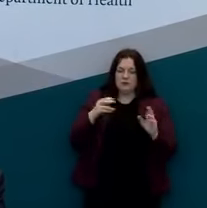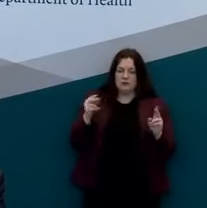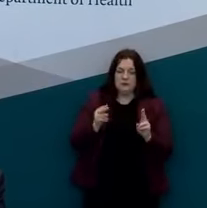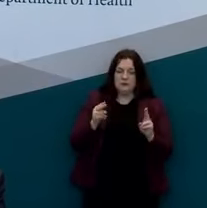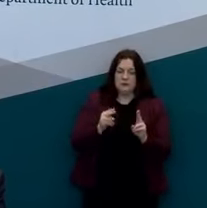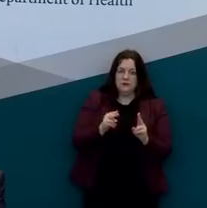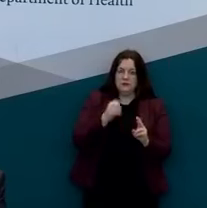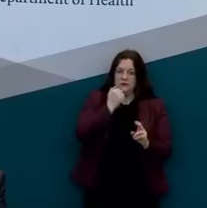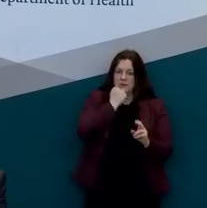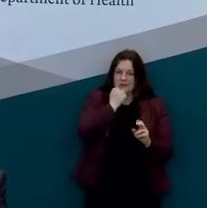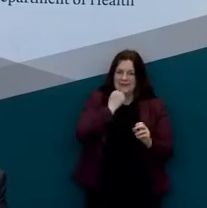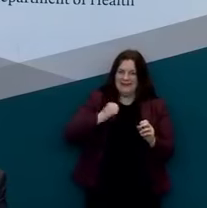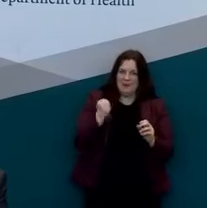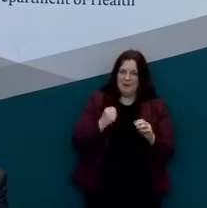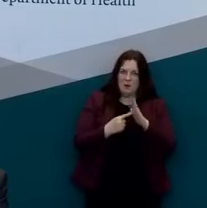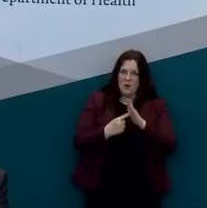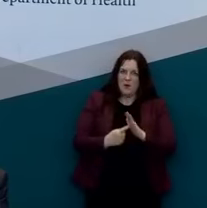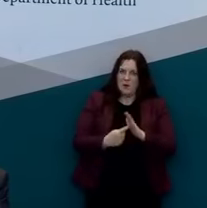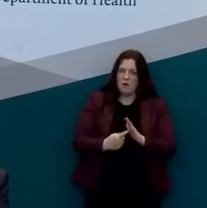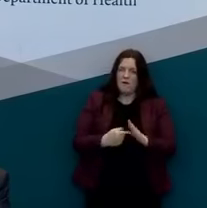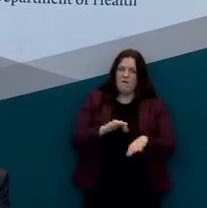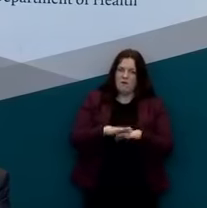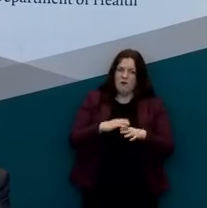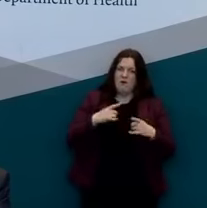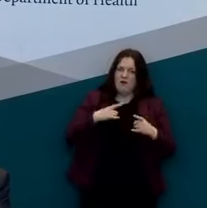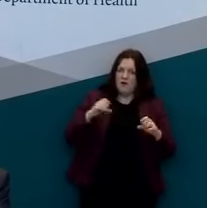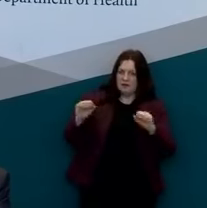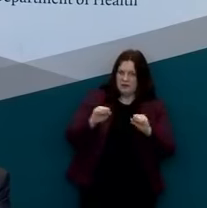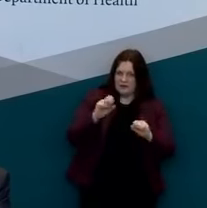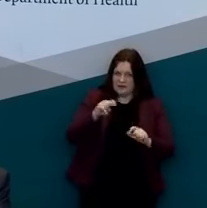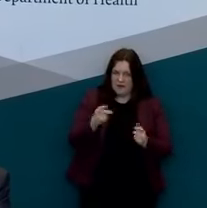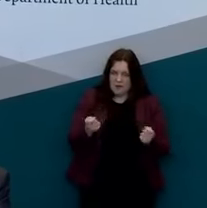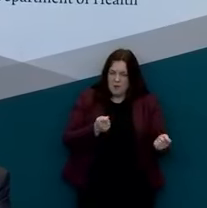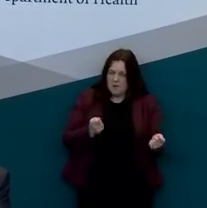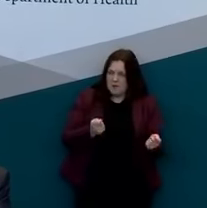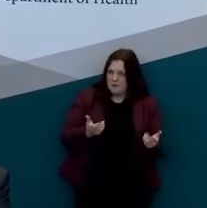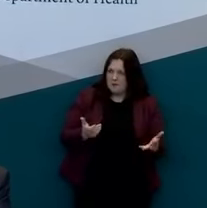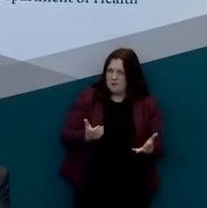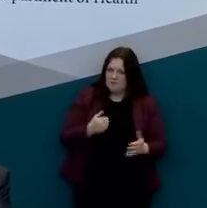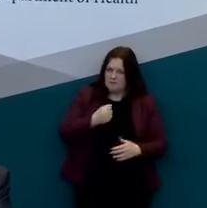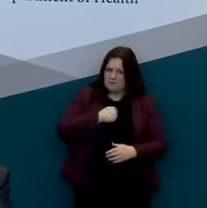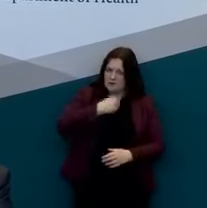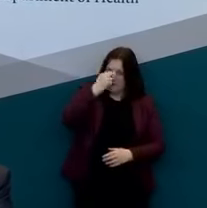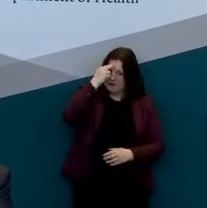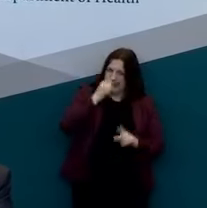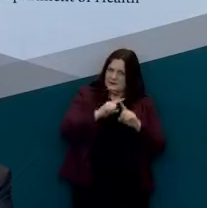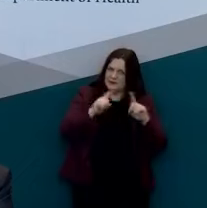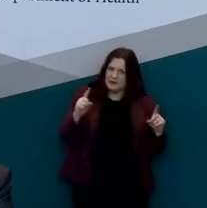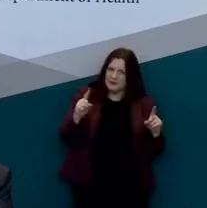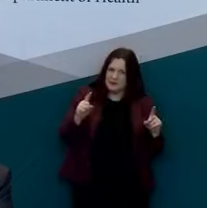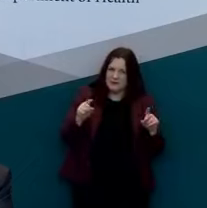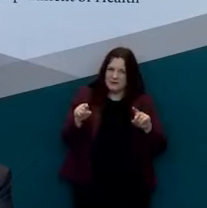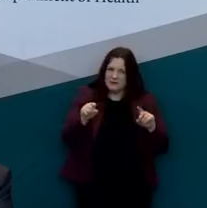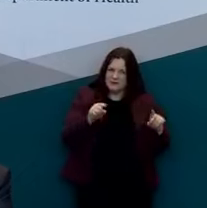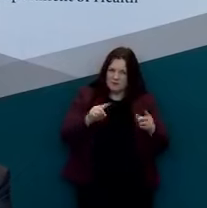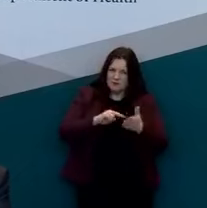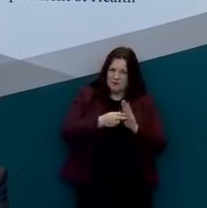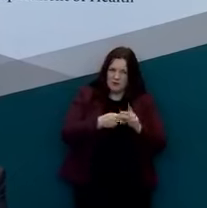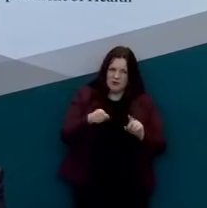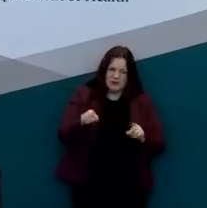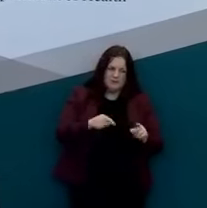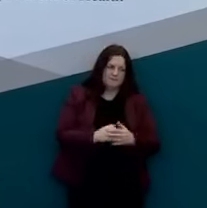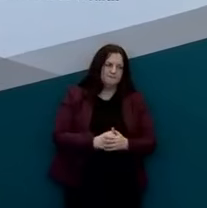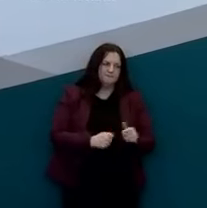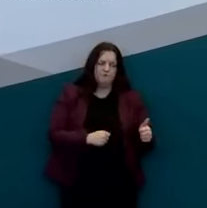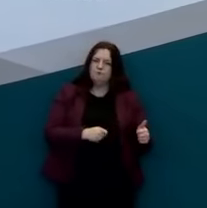and keep them very low so that the health service can cope because as i understand it they're two different strategies so